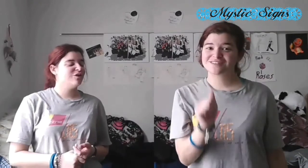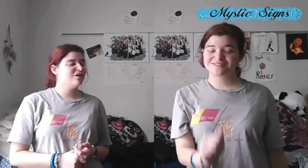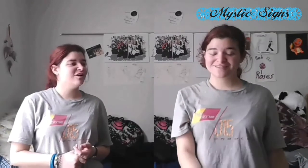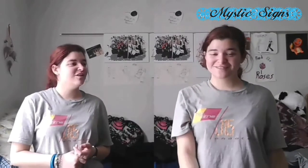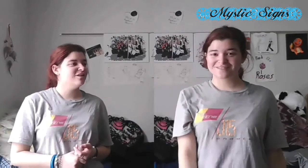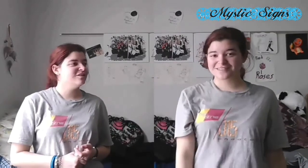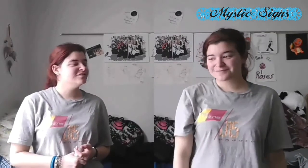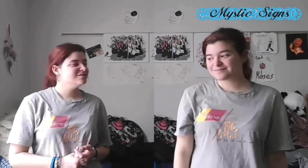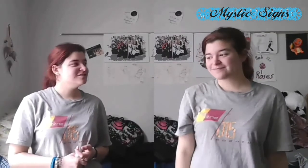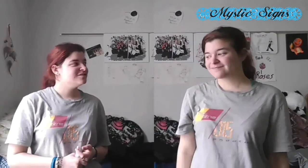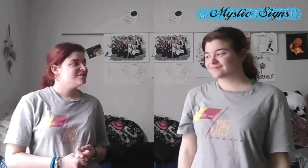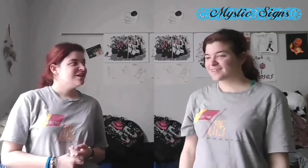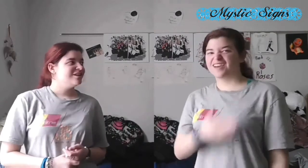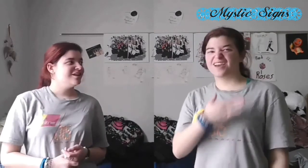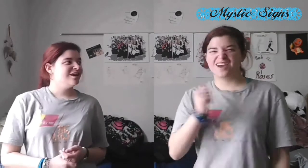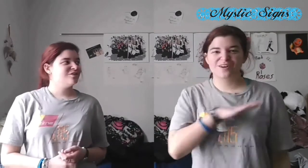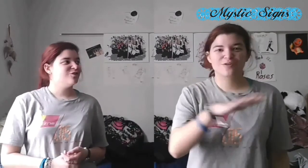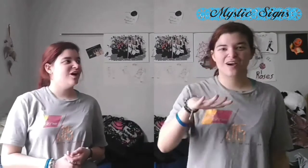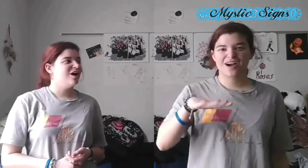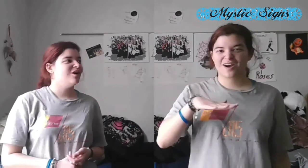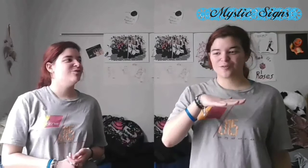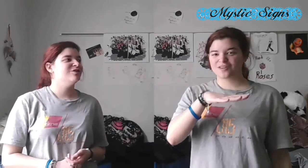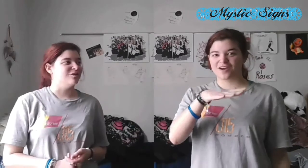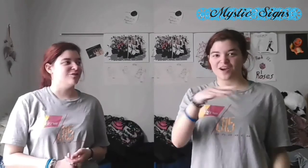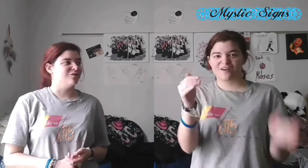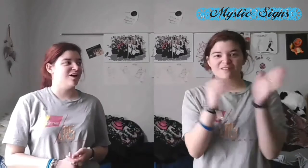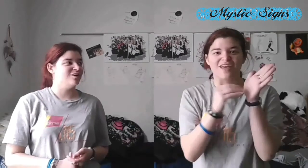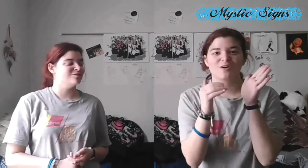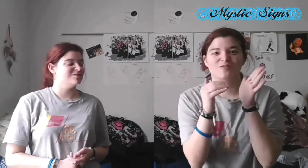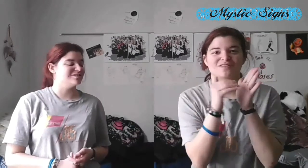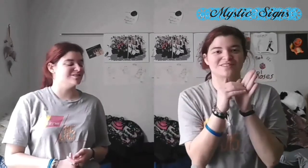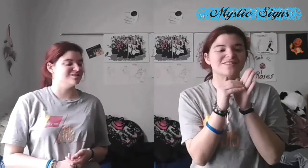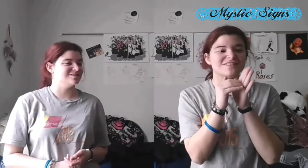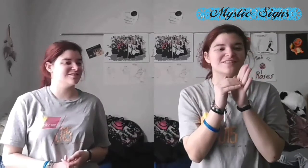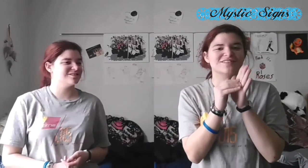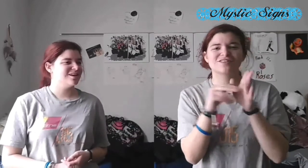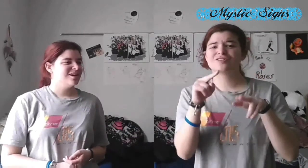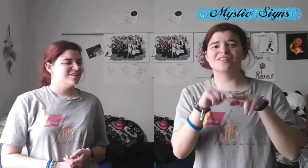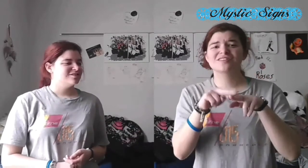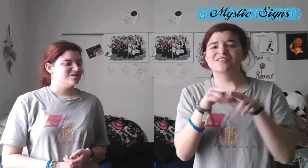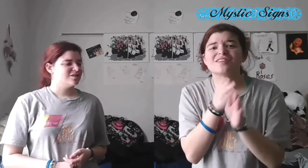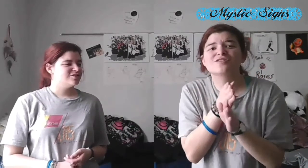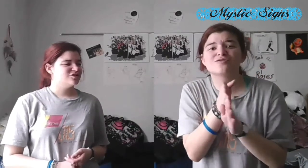and a crowd of thousands, she sat straight